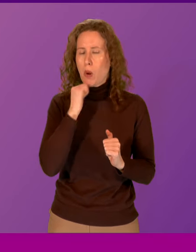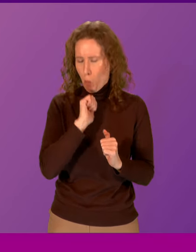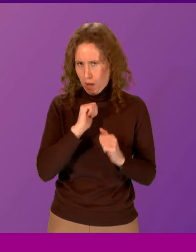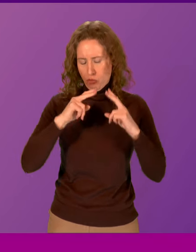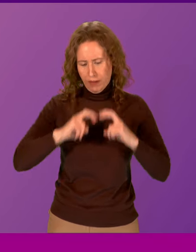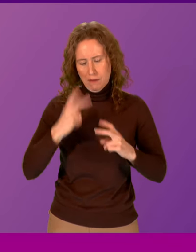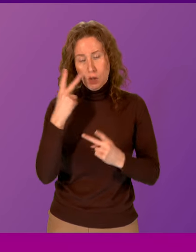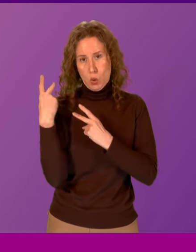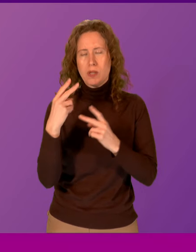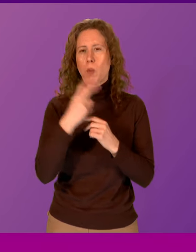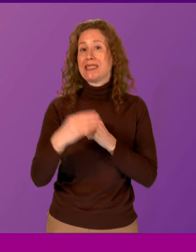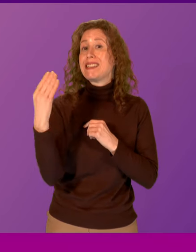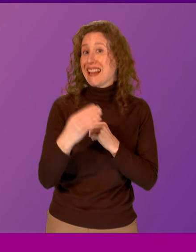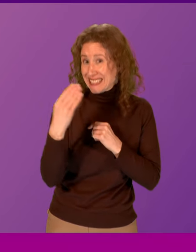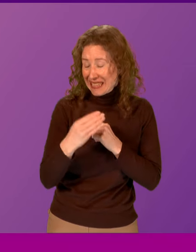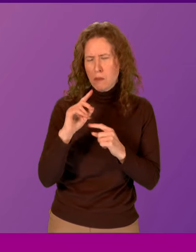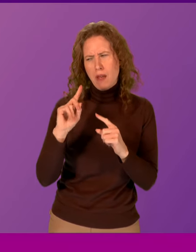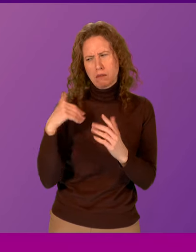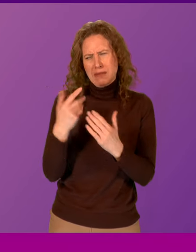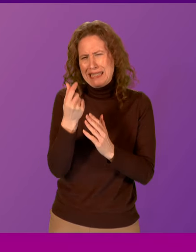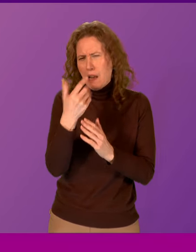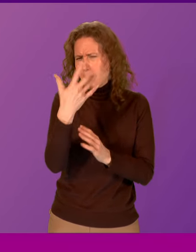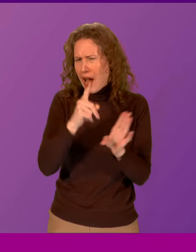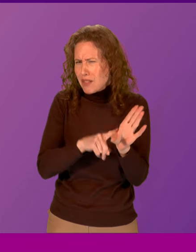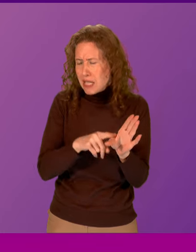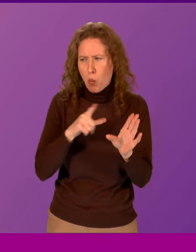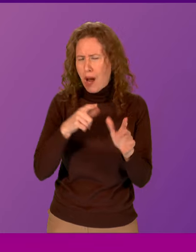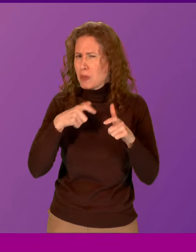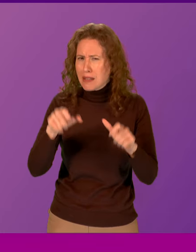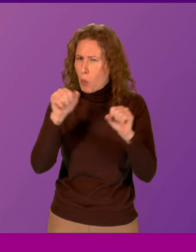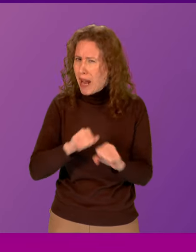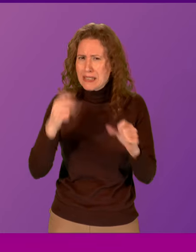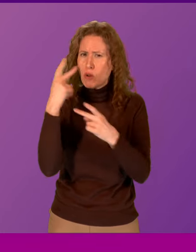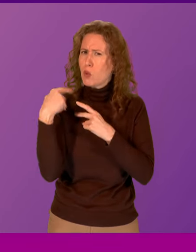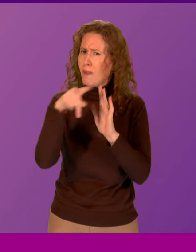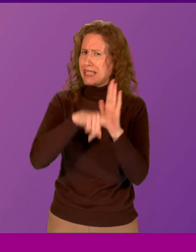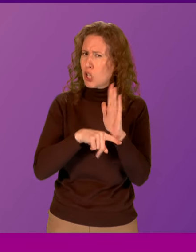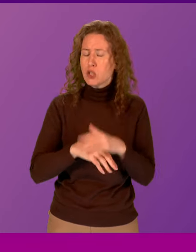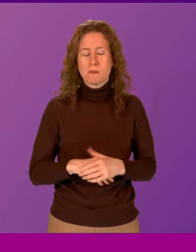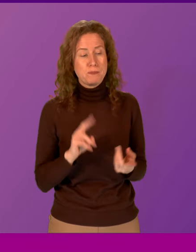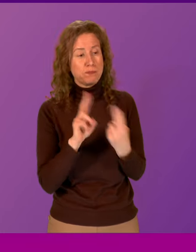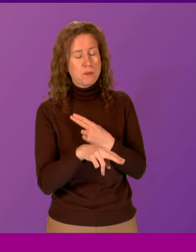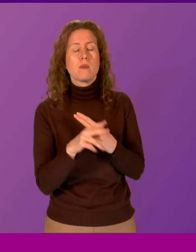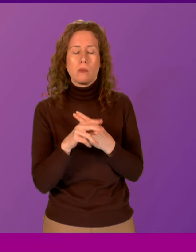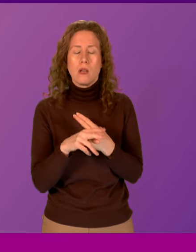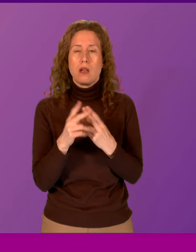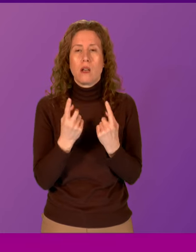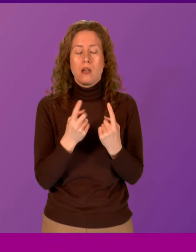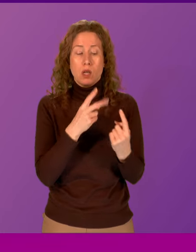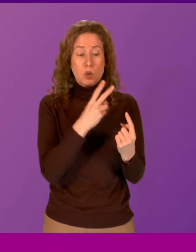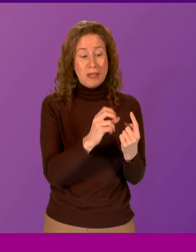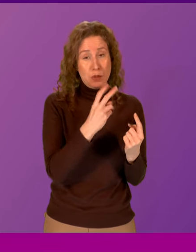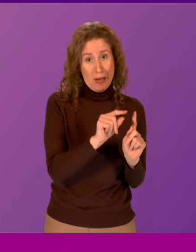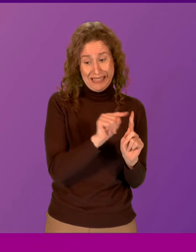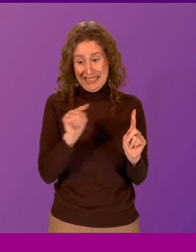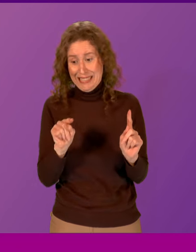So can I ask the First Minister, nearly five years on, why are we still waiting? First Minister. Can I say, of course, there was something that happened between 2020